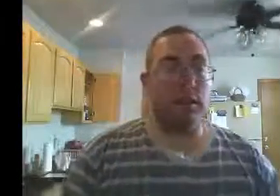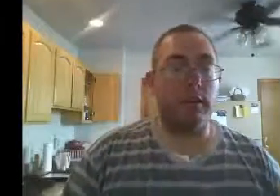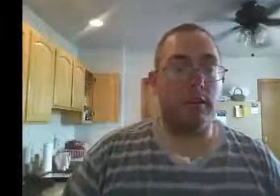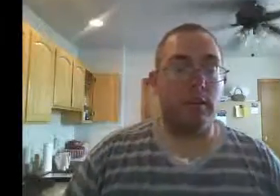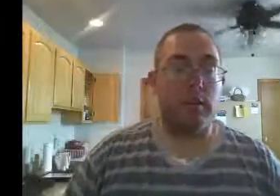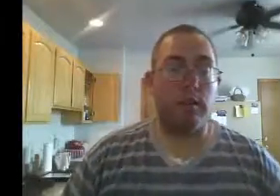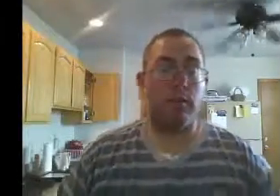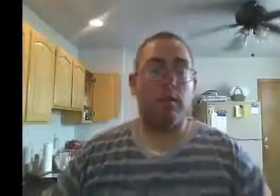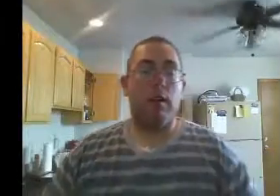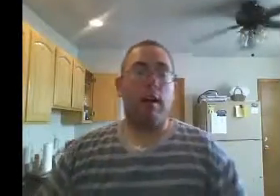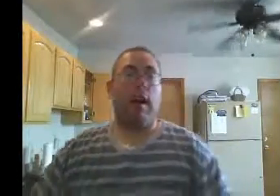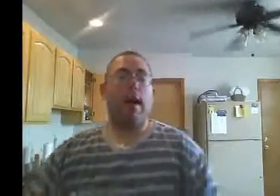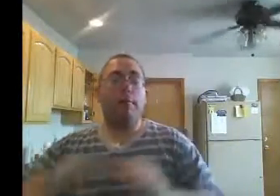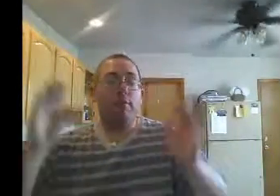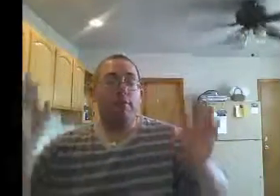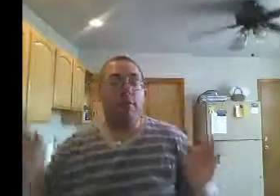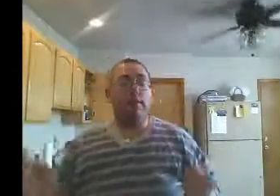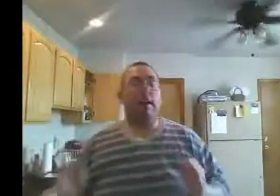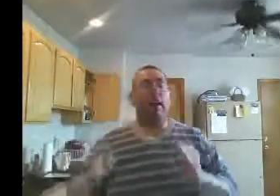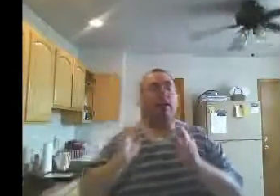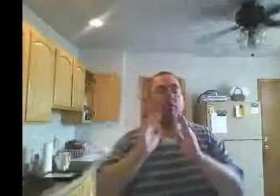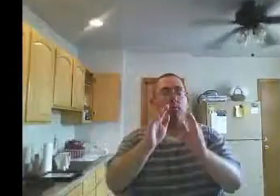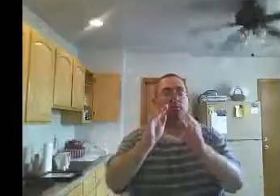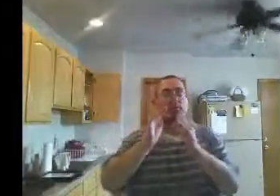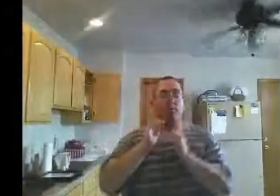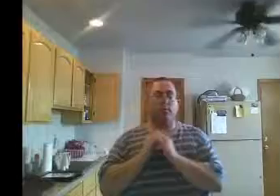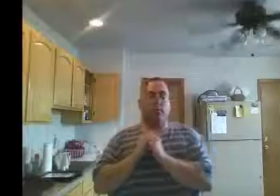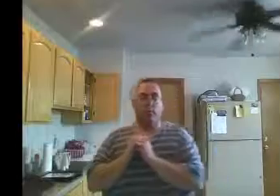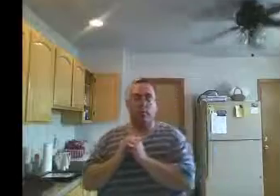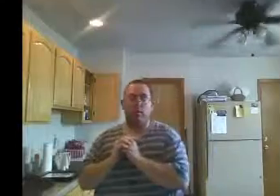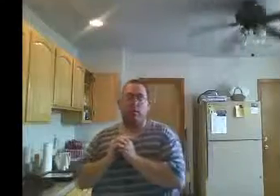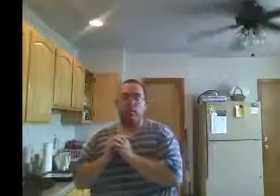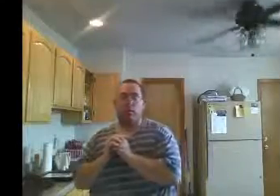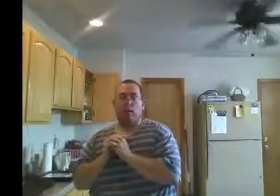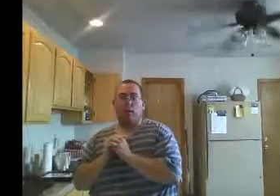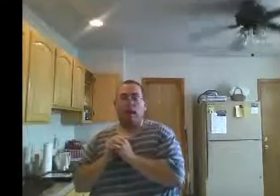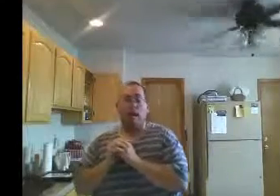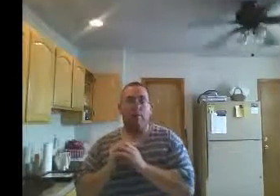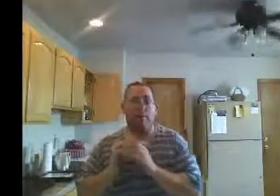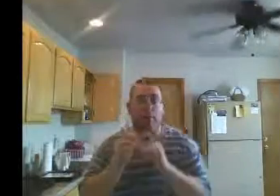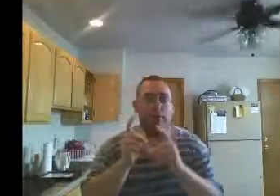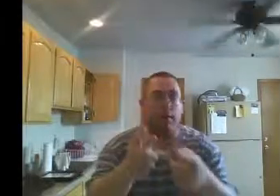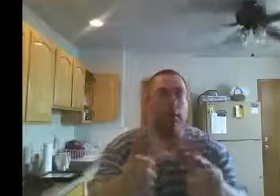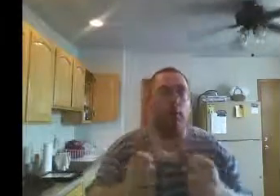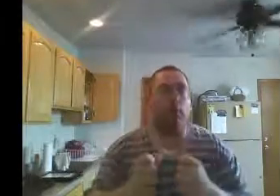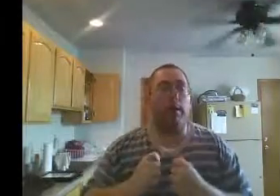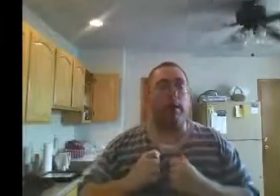sealed everything that I have taught you. everything that you have taught me.